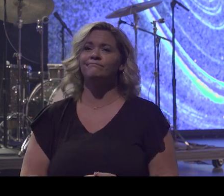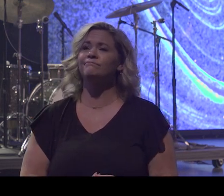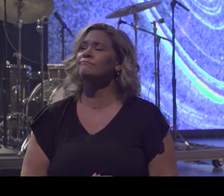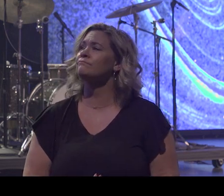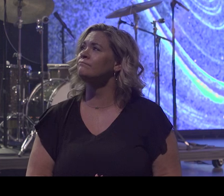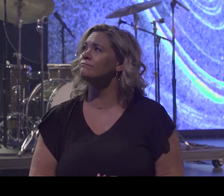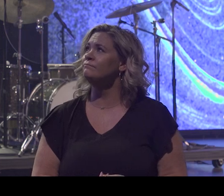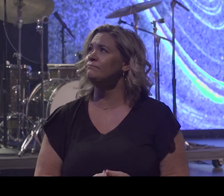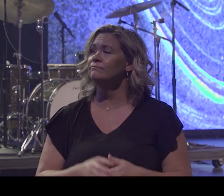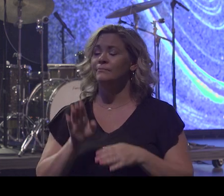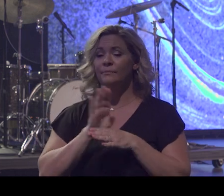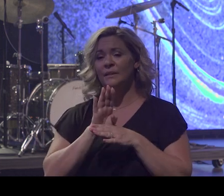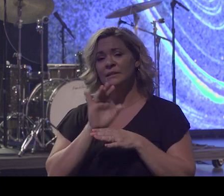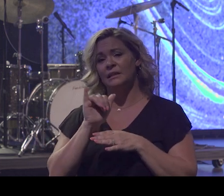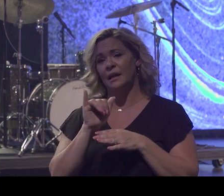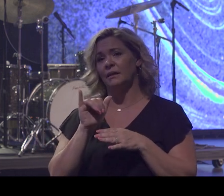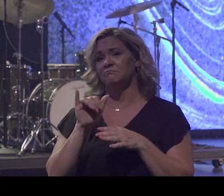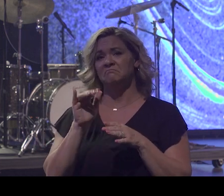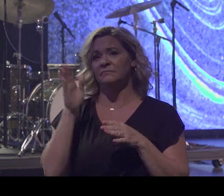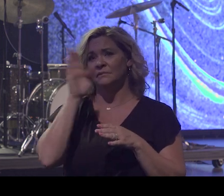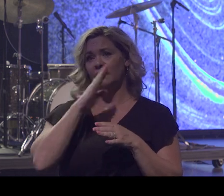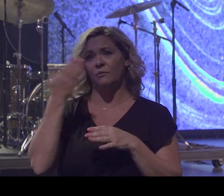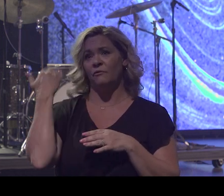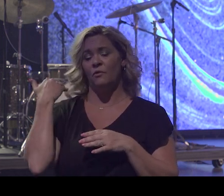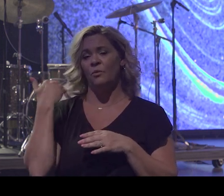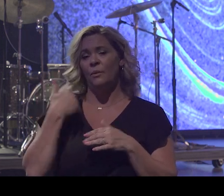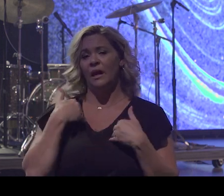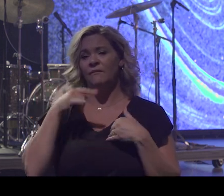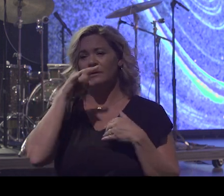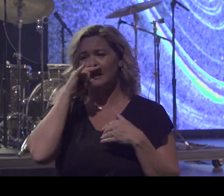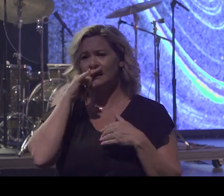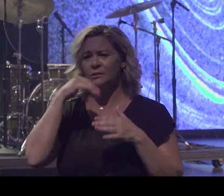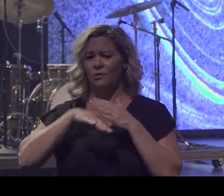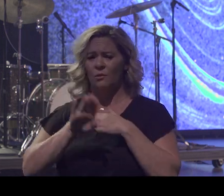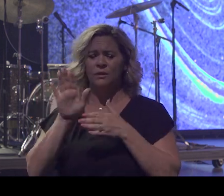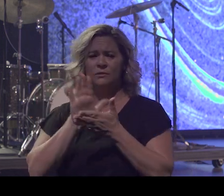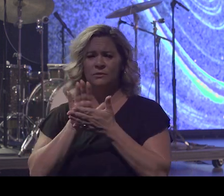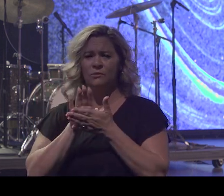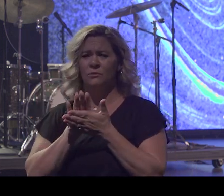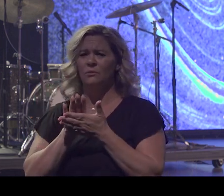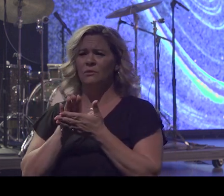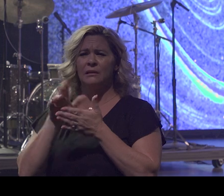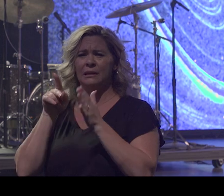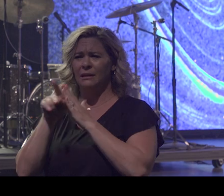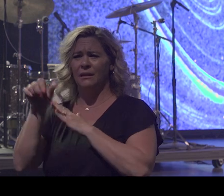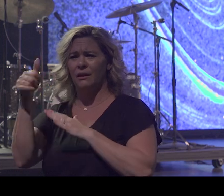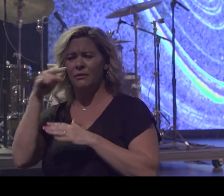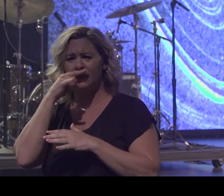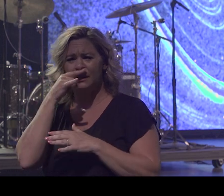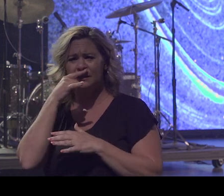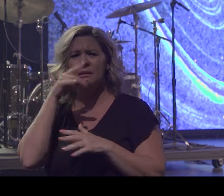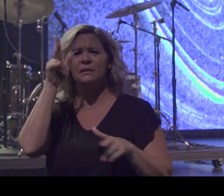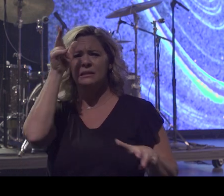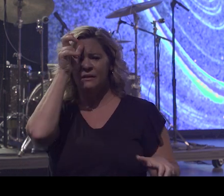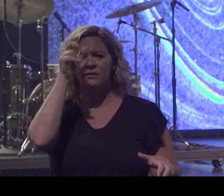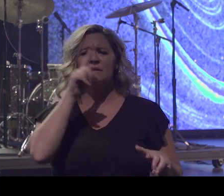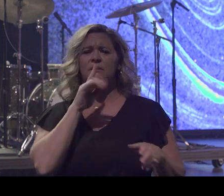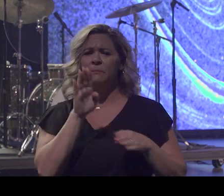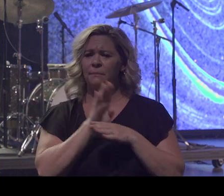Busy like never before. We got kids going into school killing kids. The devil is busy. I